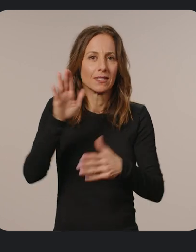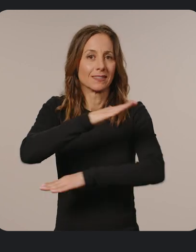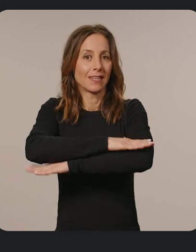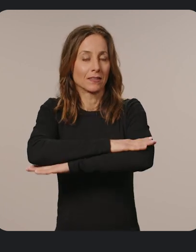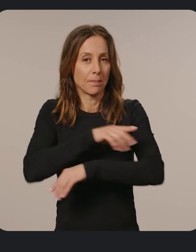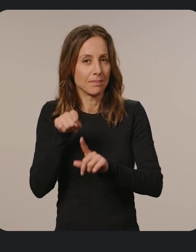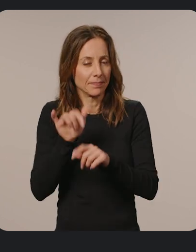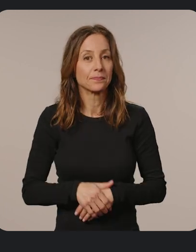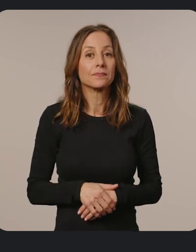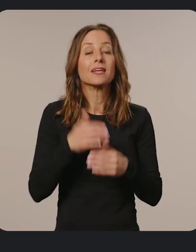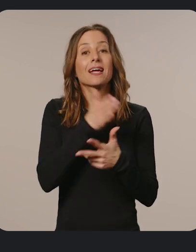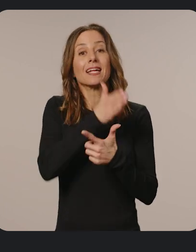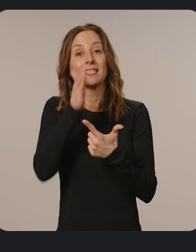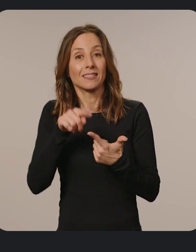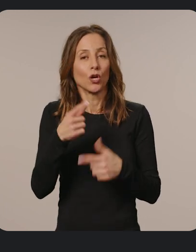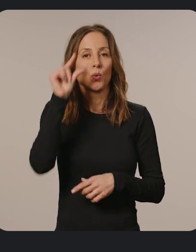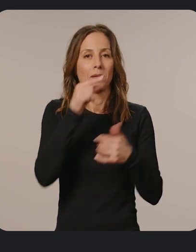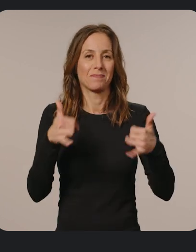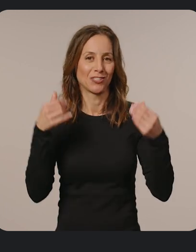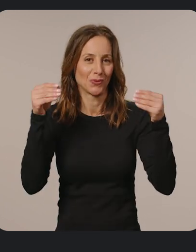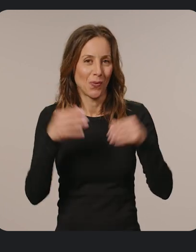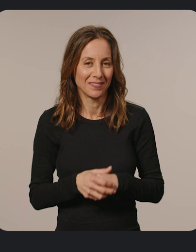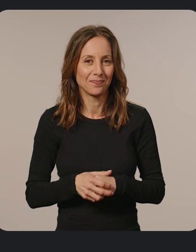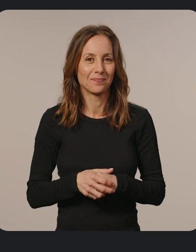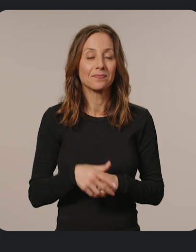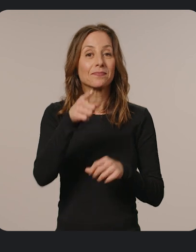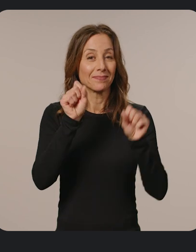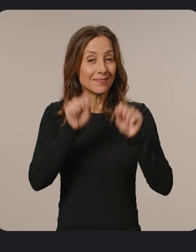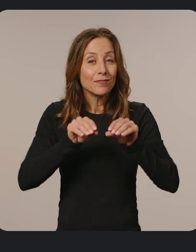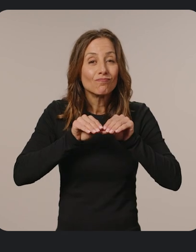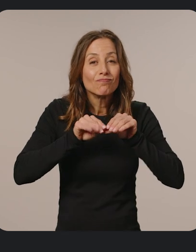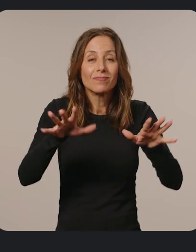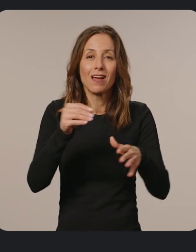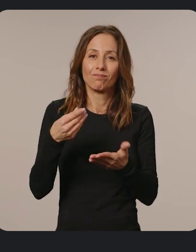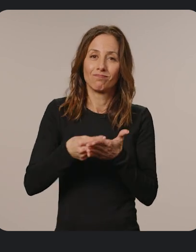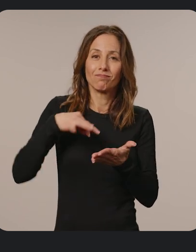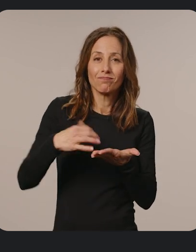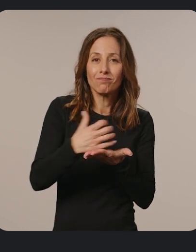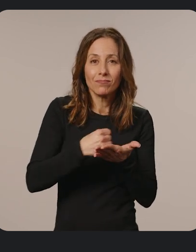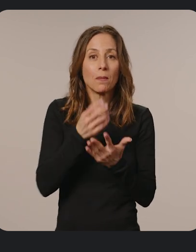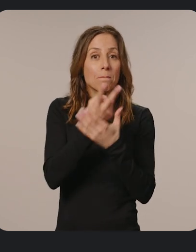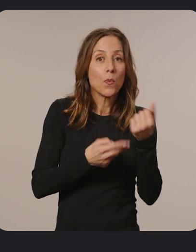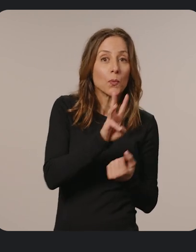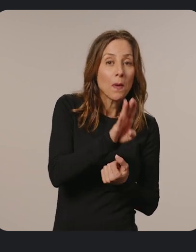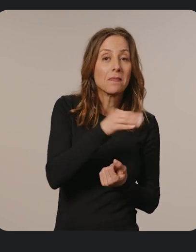desktop experience. Next, the Google Play Store. You can distribute and monetize both web